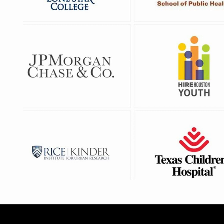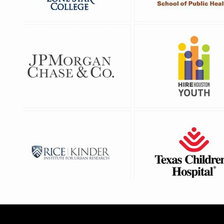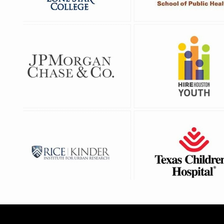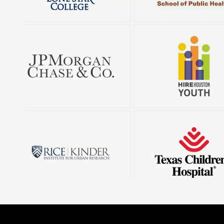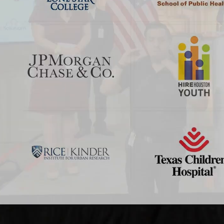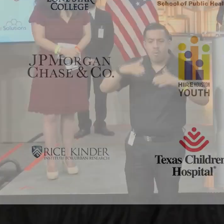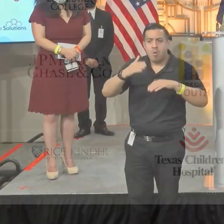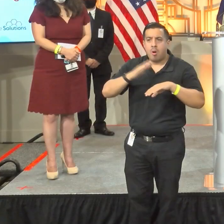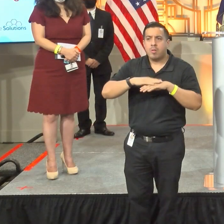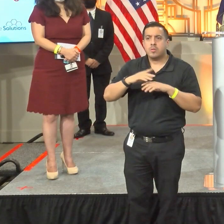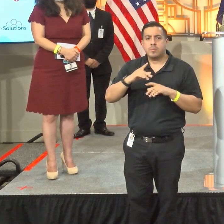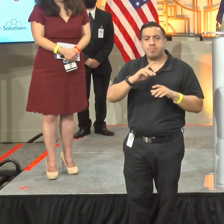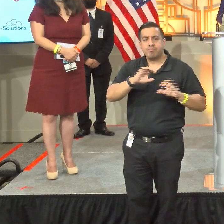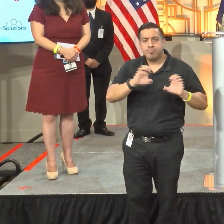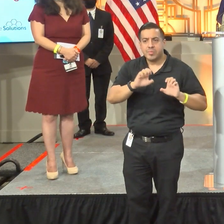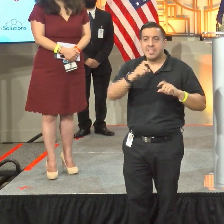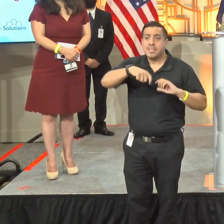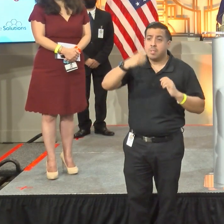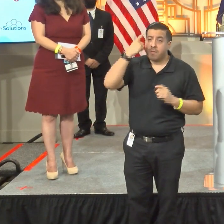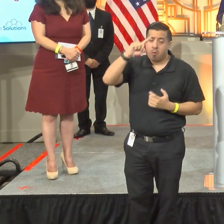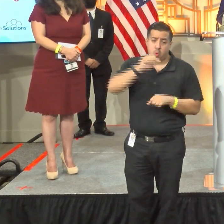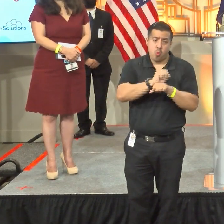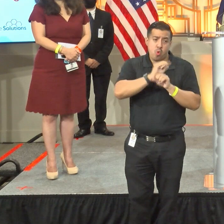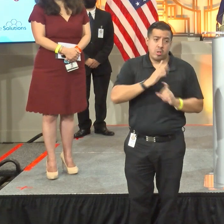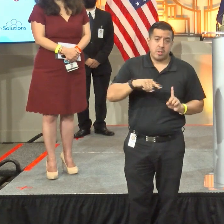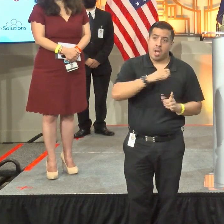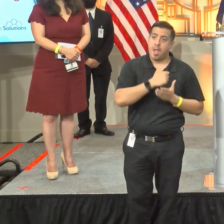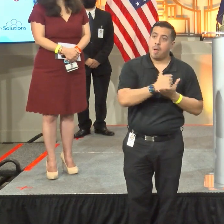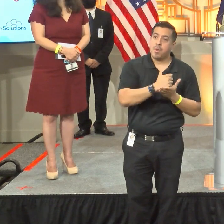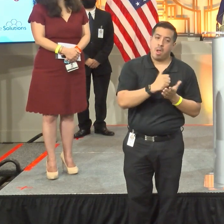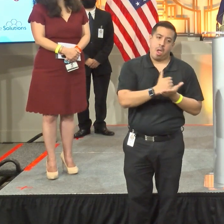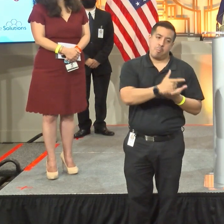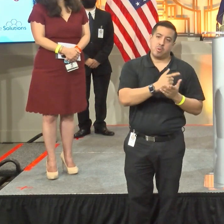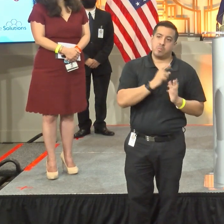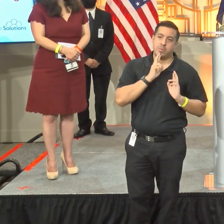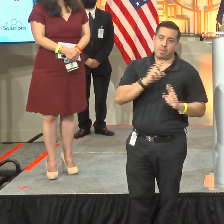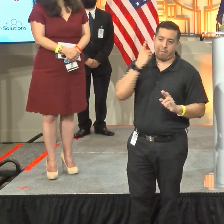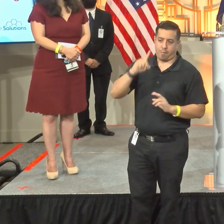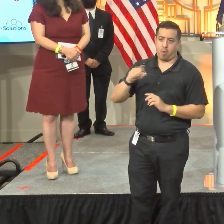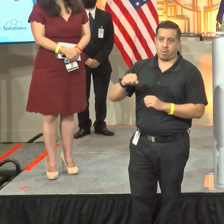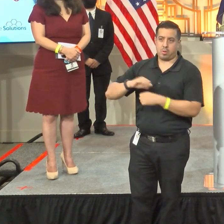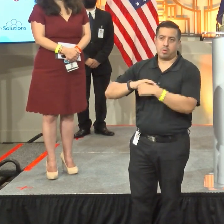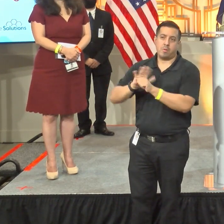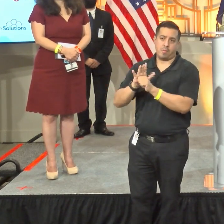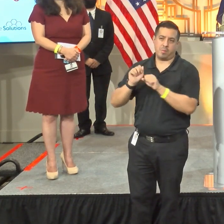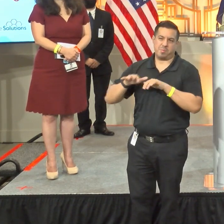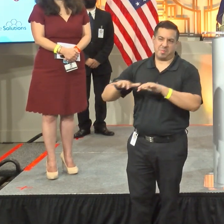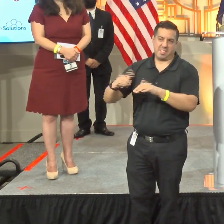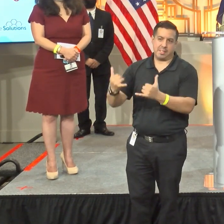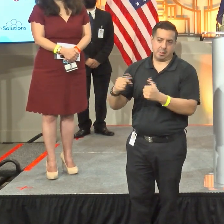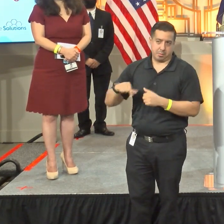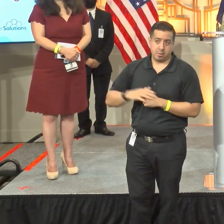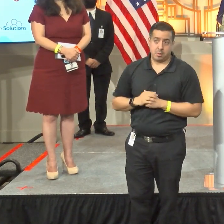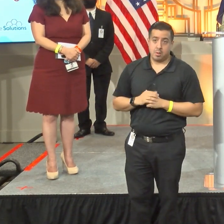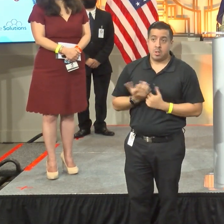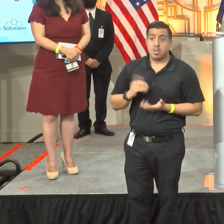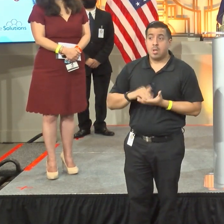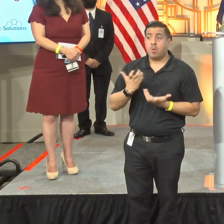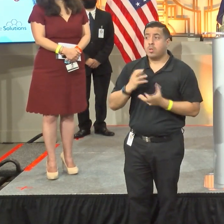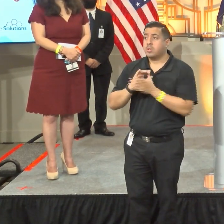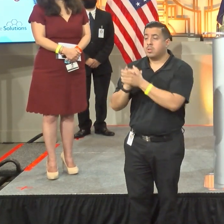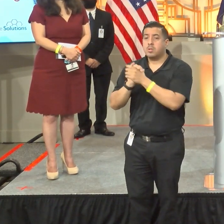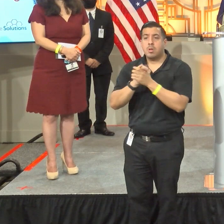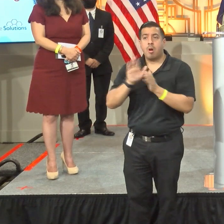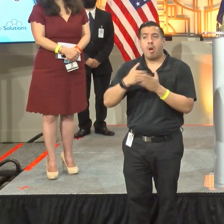urgent needs for community health workers to help us respond to the COVID-19 pandemic. So again, my congratulations